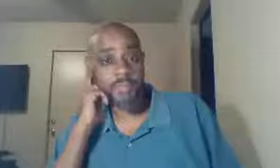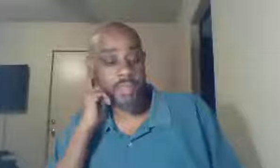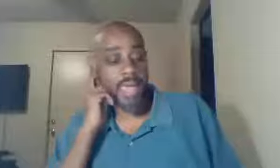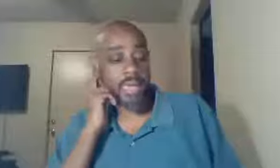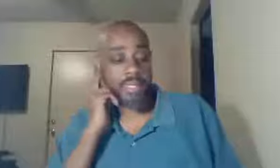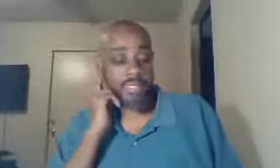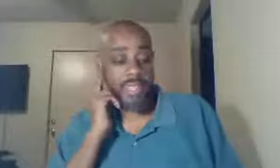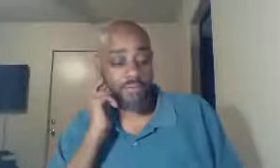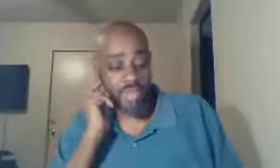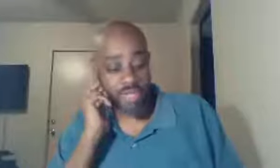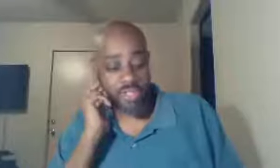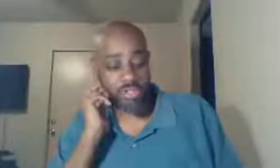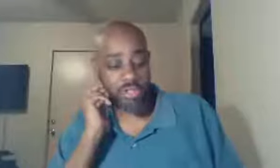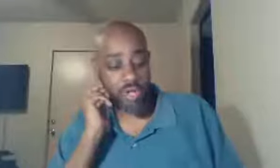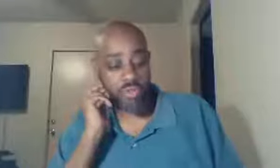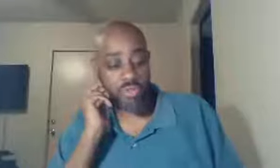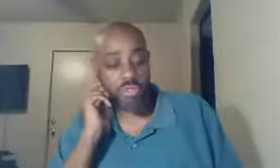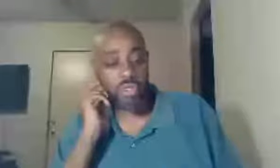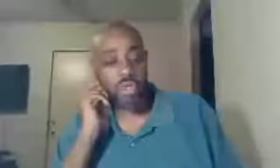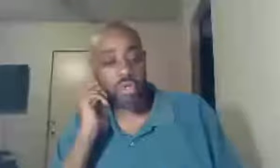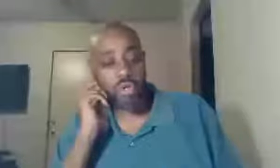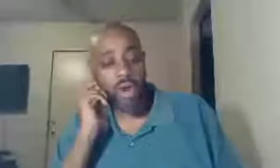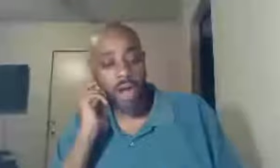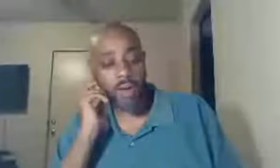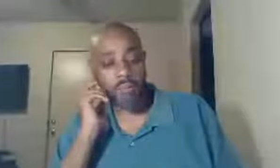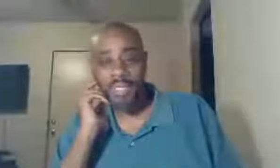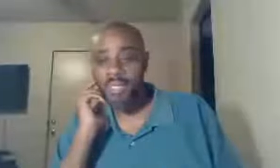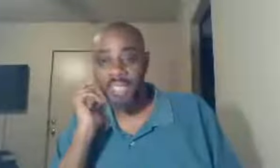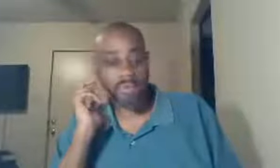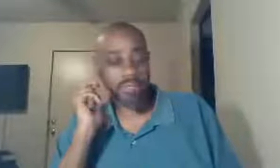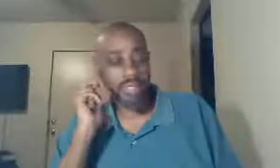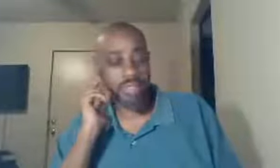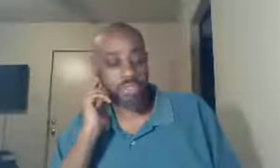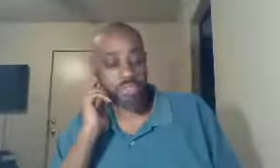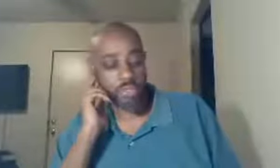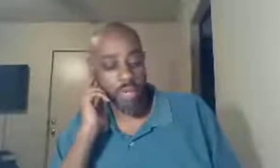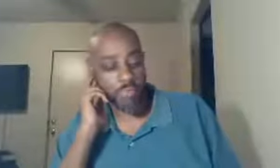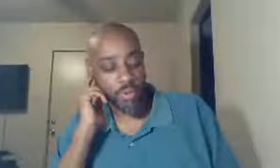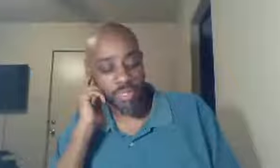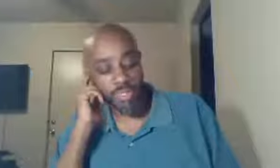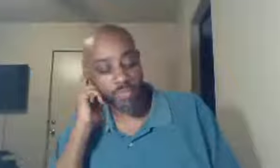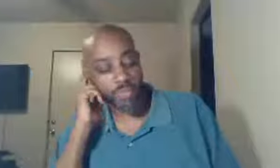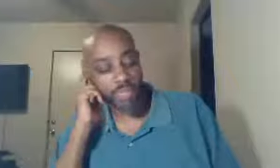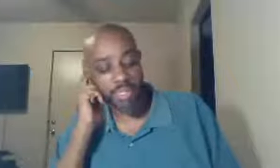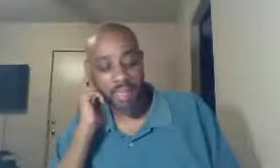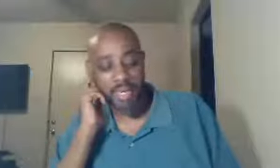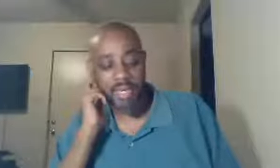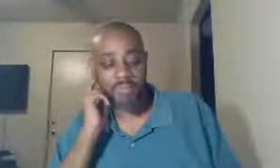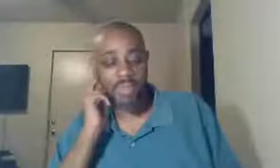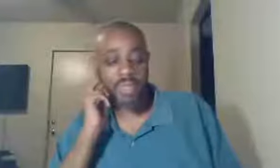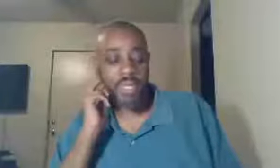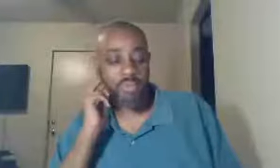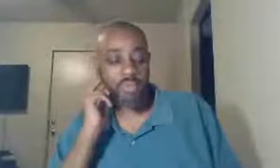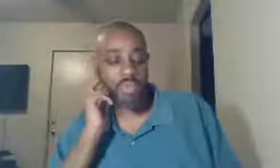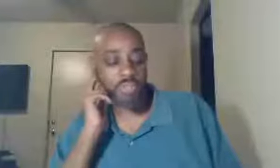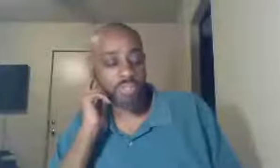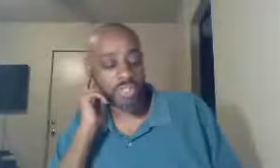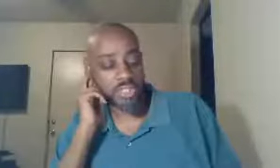and it is salvation to those, who are being saved, let make these two quick points, and then we'll pick it back up, and we'll seek to